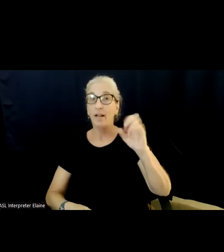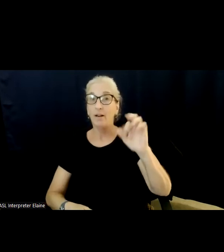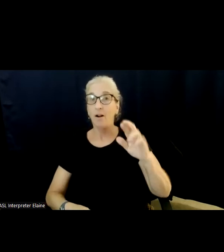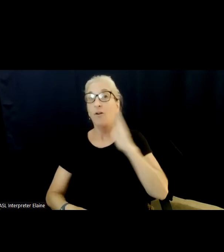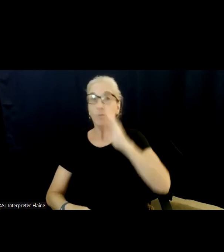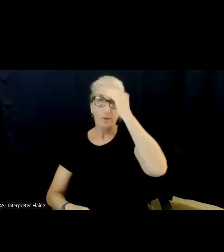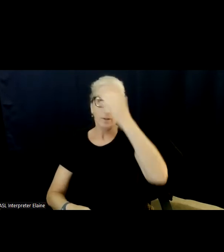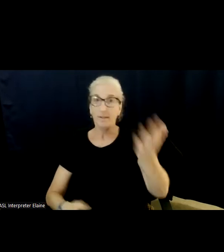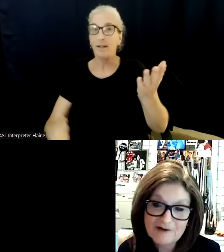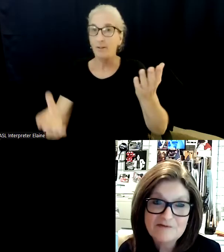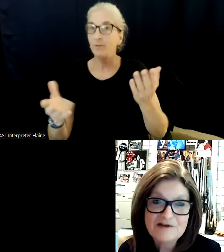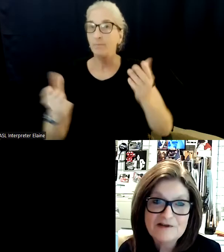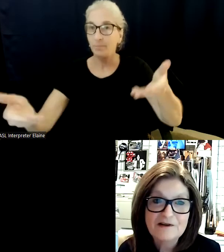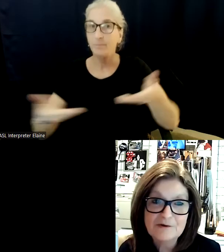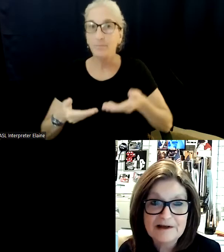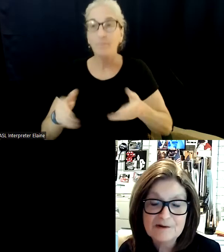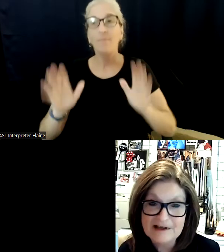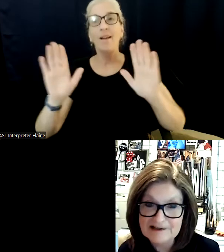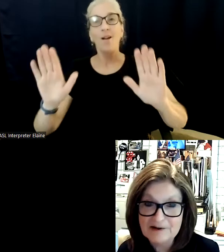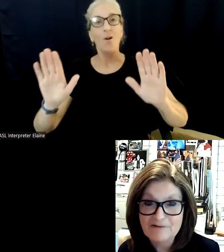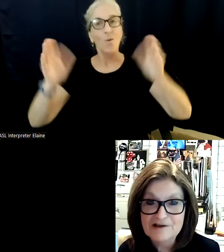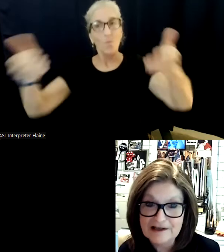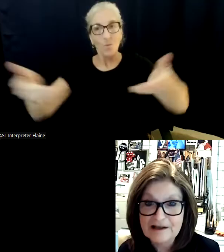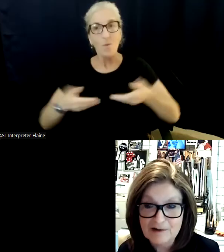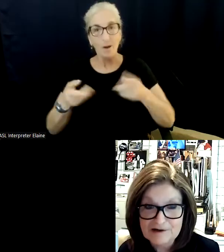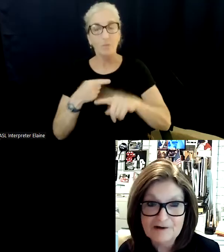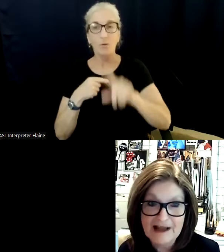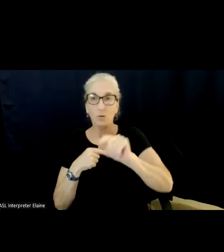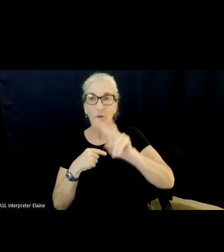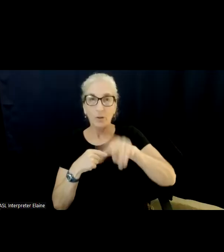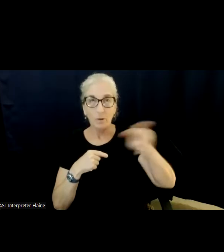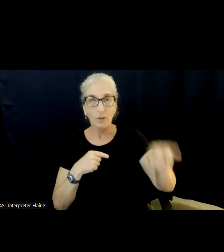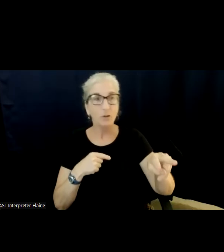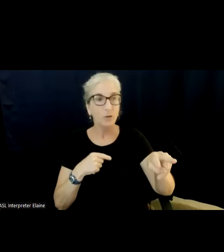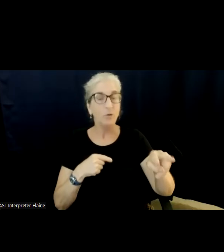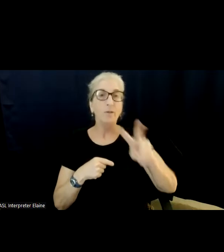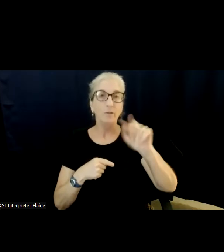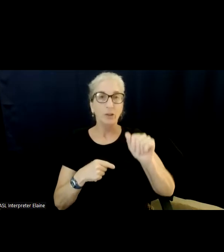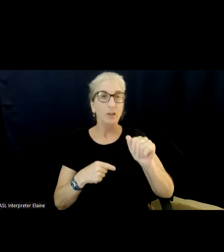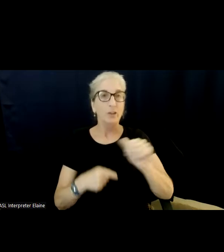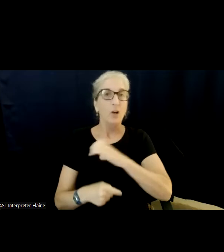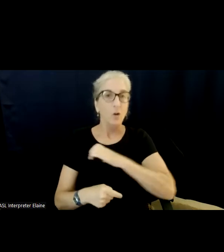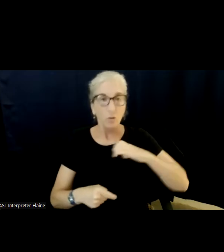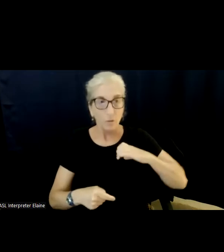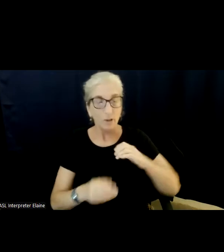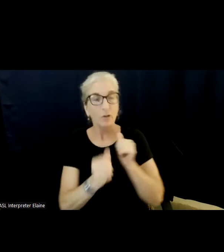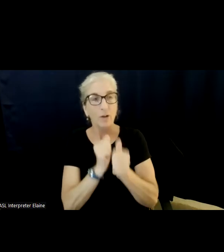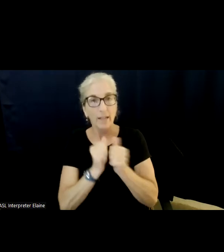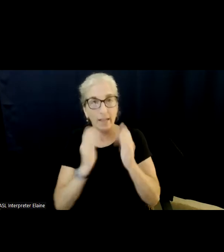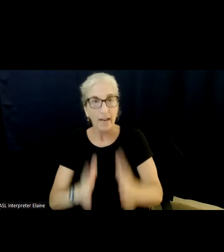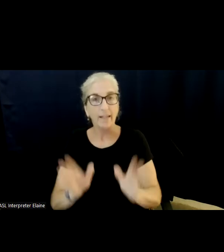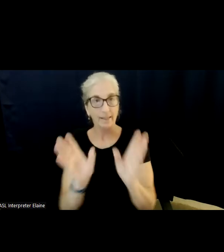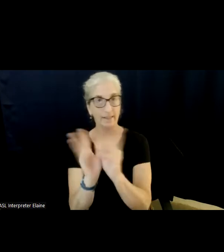Okay, welcome to the 2022 Virginia Congressional Candidate Forum Series on Developmental Disability